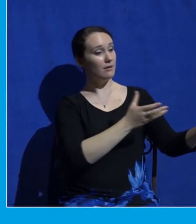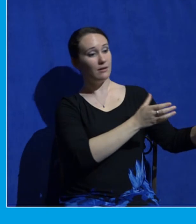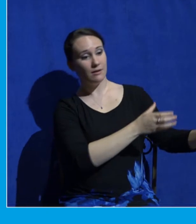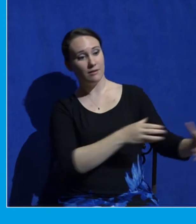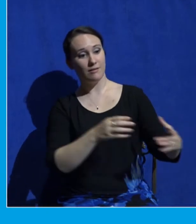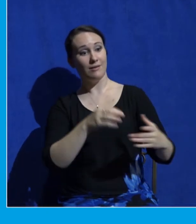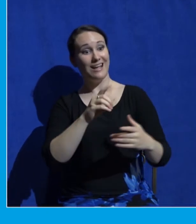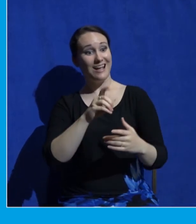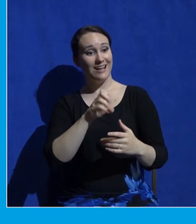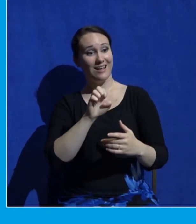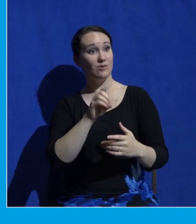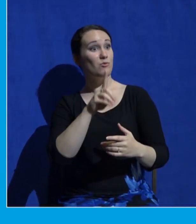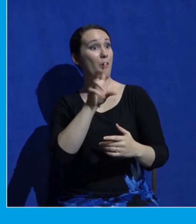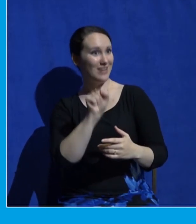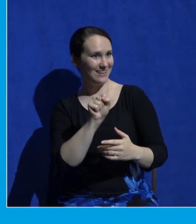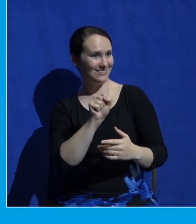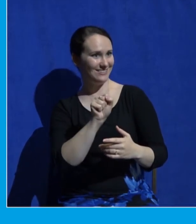let's talk about the exodus you're about to bring.